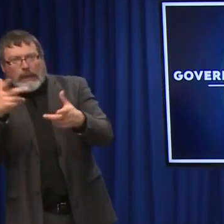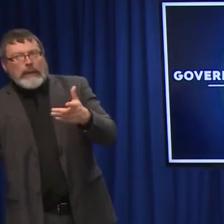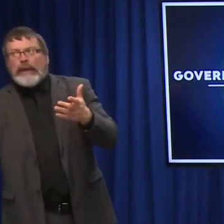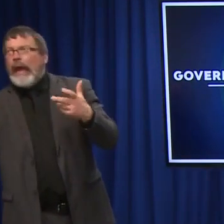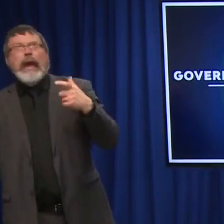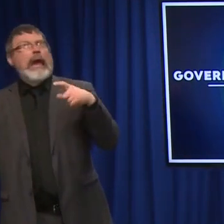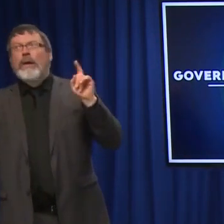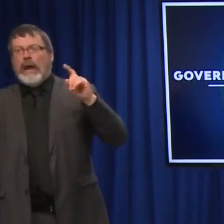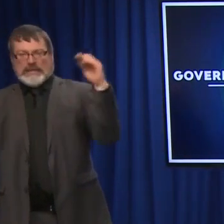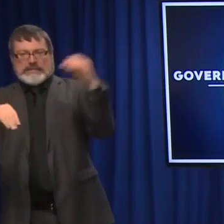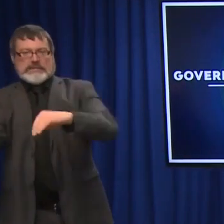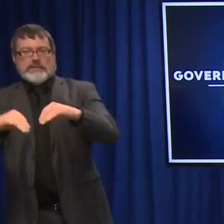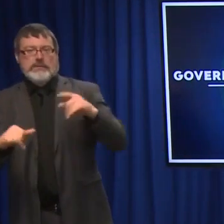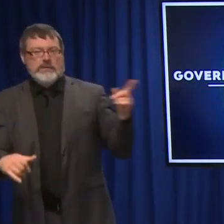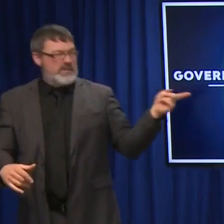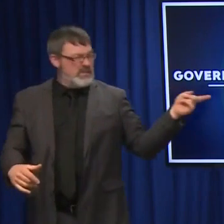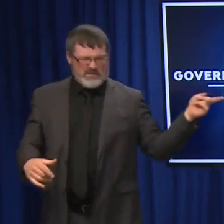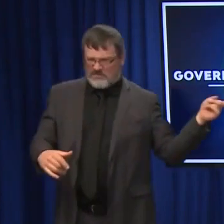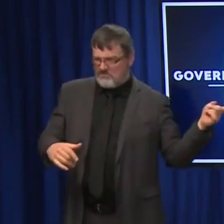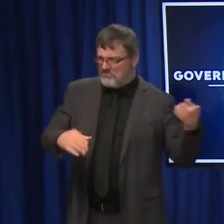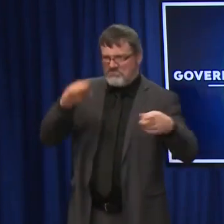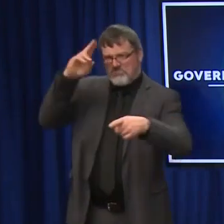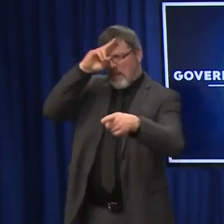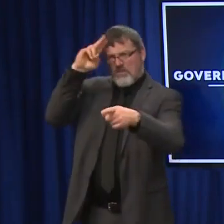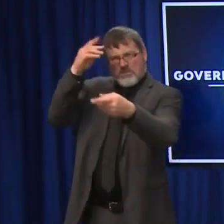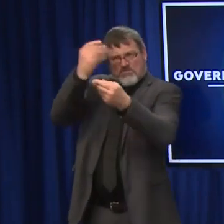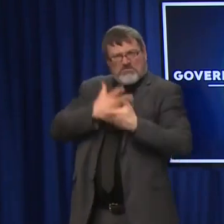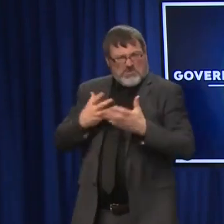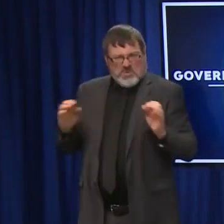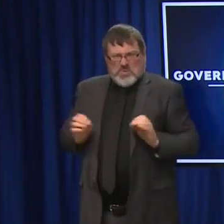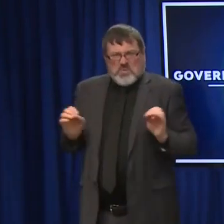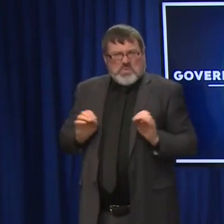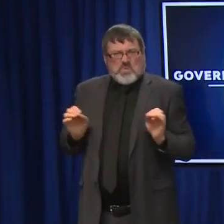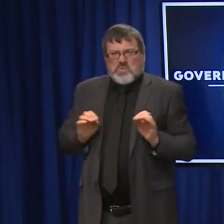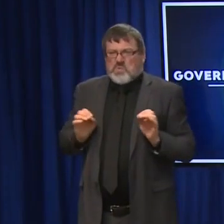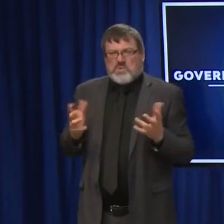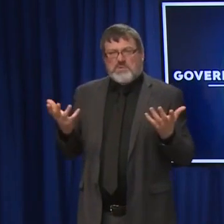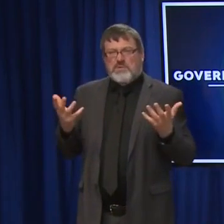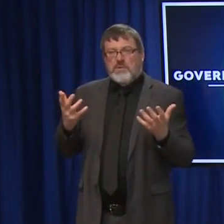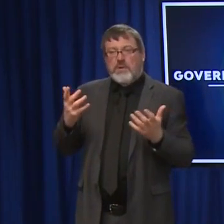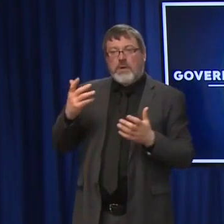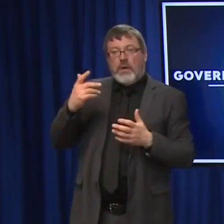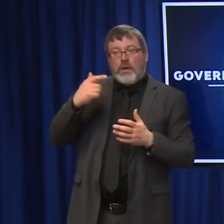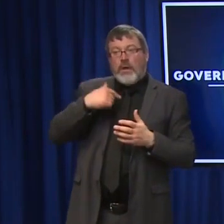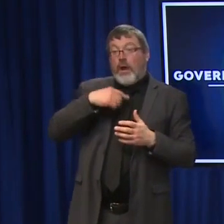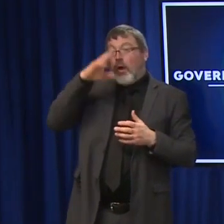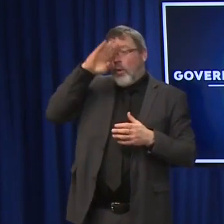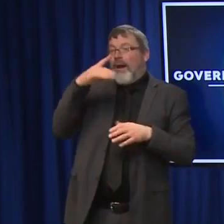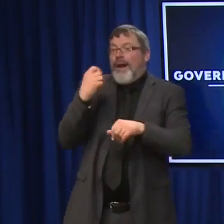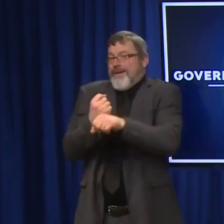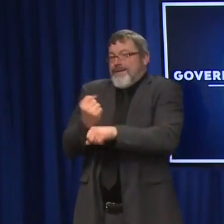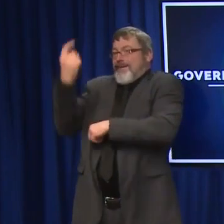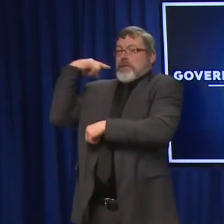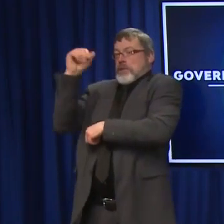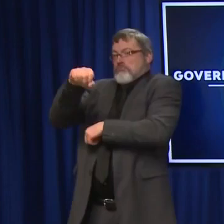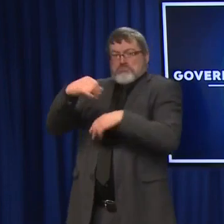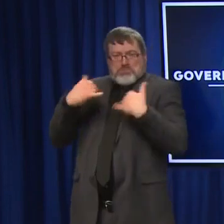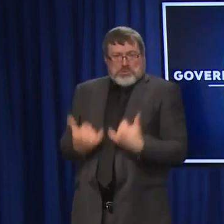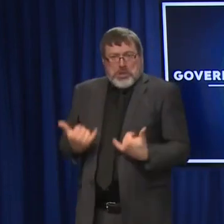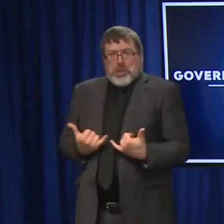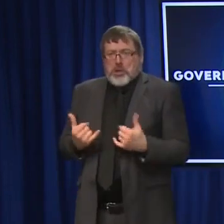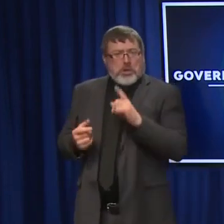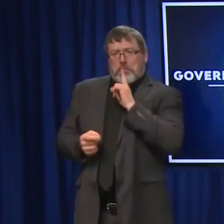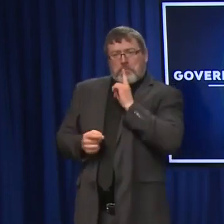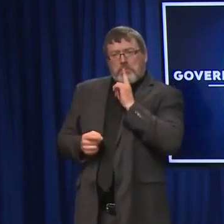something that I've heard hospitals having to employ, but certainly we saw that earlier in the pandemic when levels of COVID